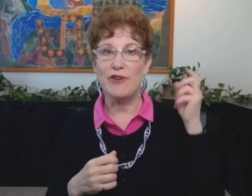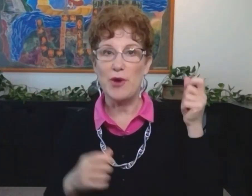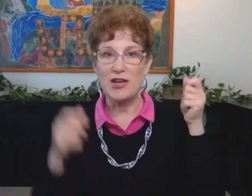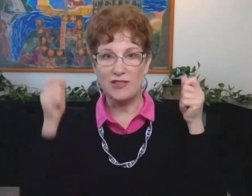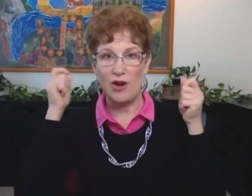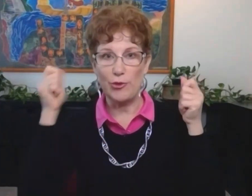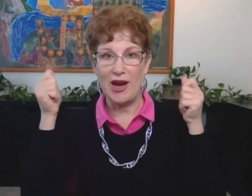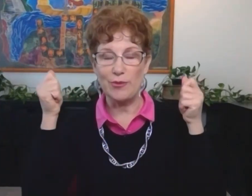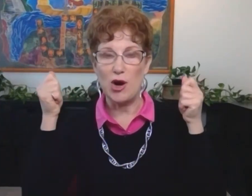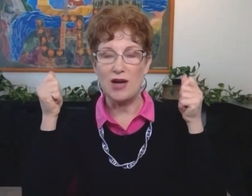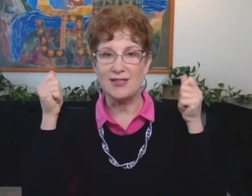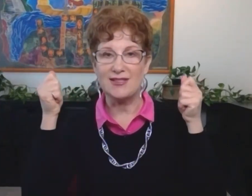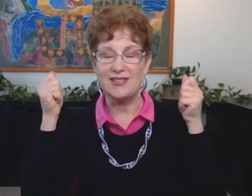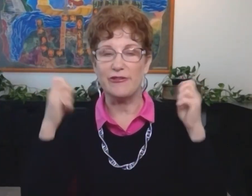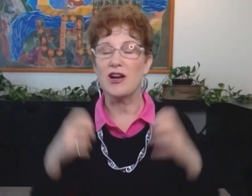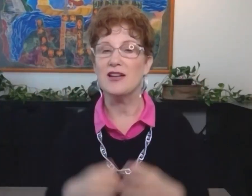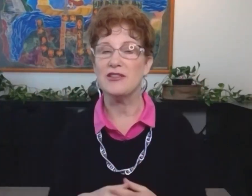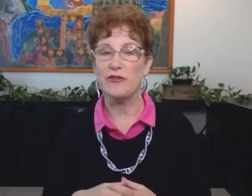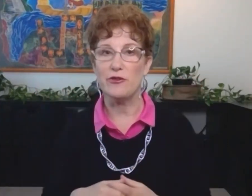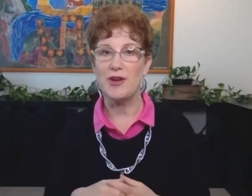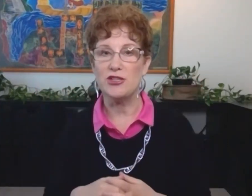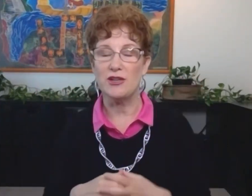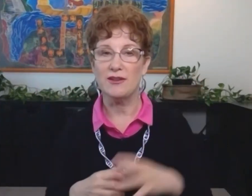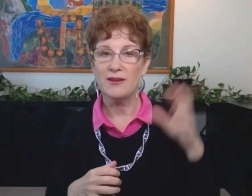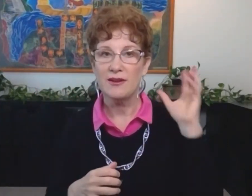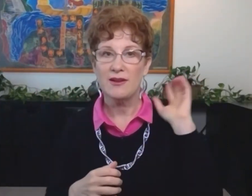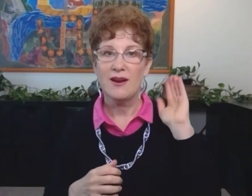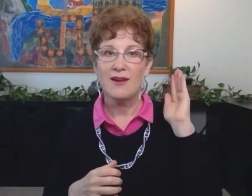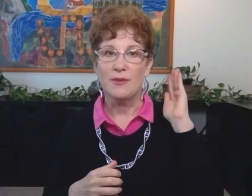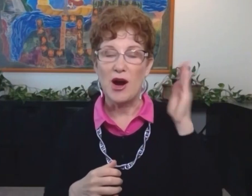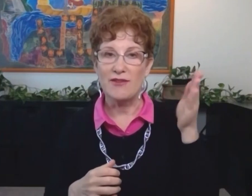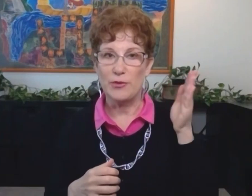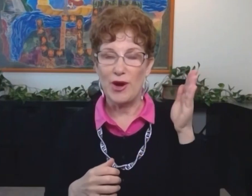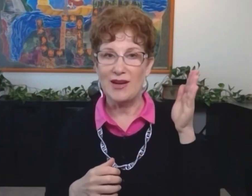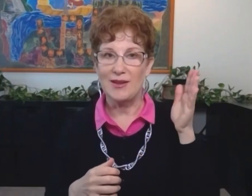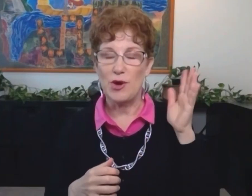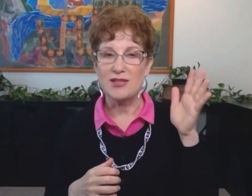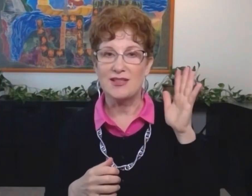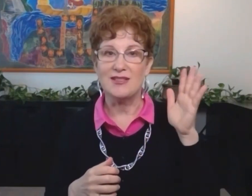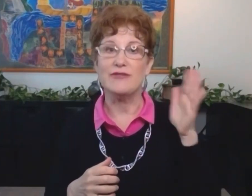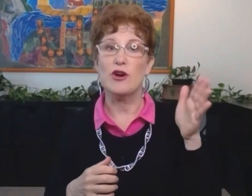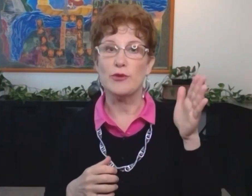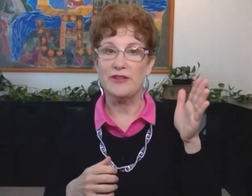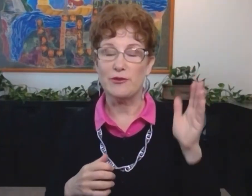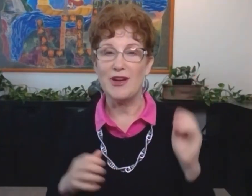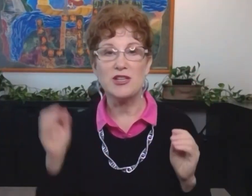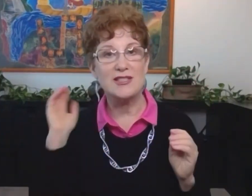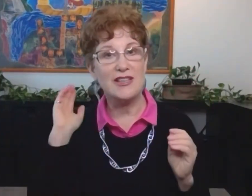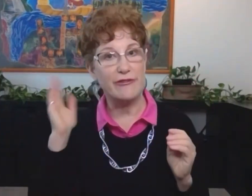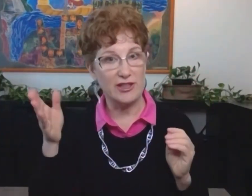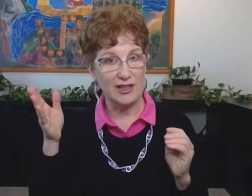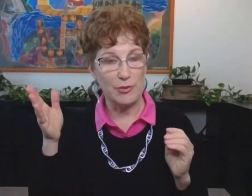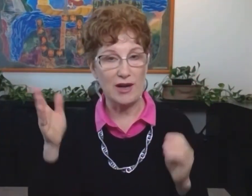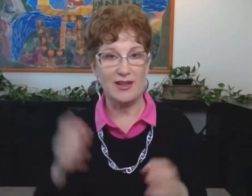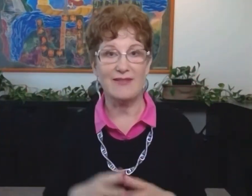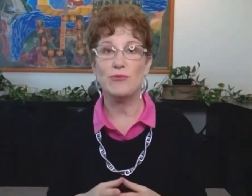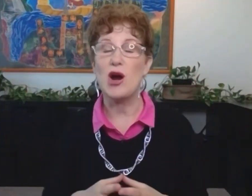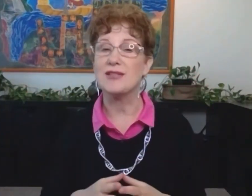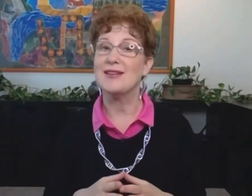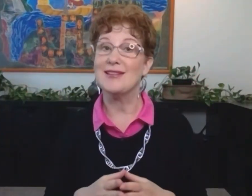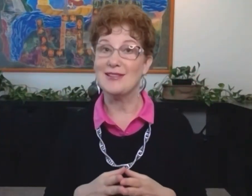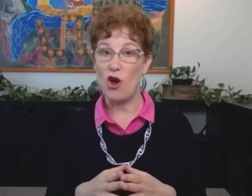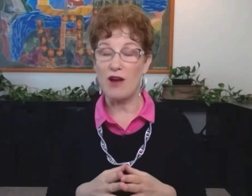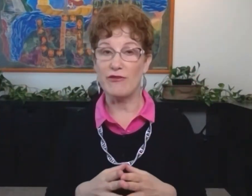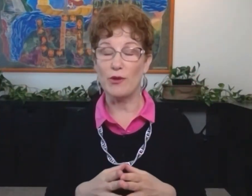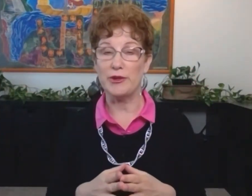and different parts of our brain process different kinds of information. The part of the brain that processes verbal information is different than the part